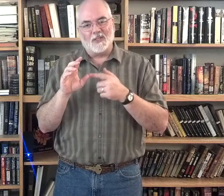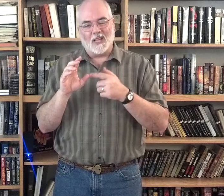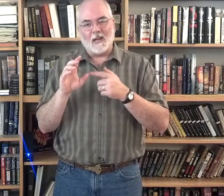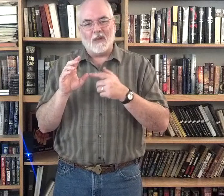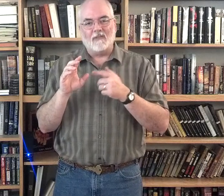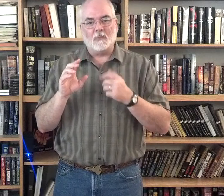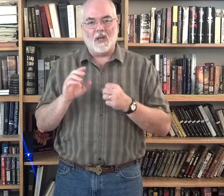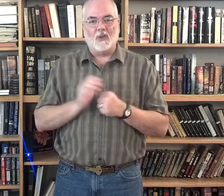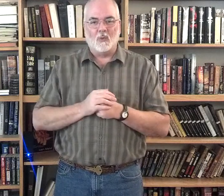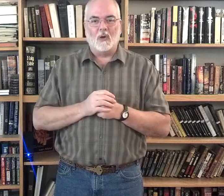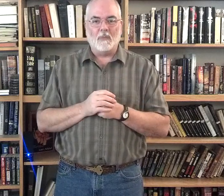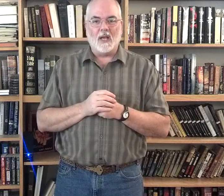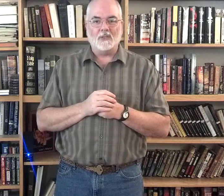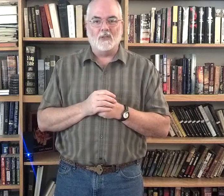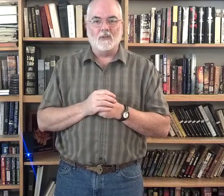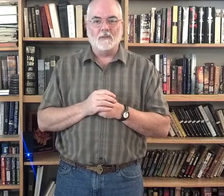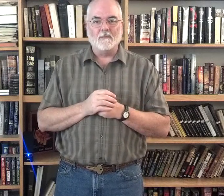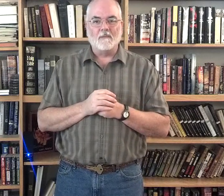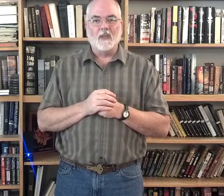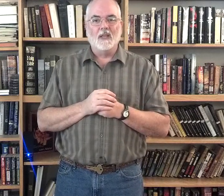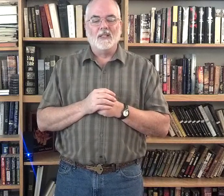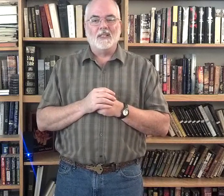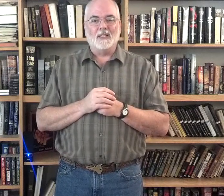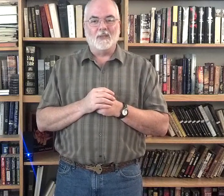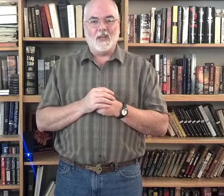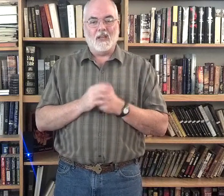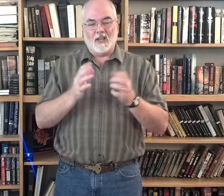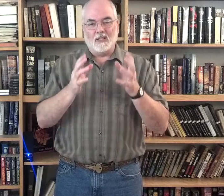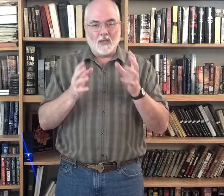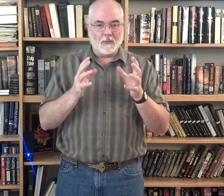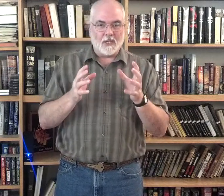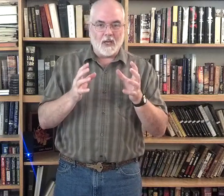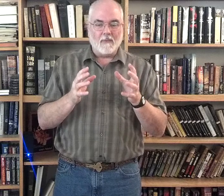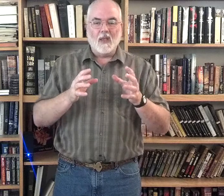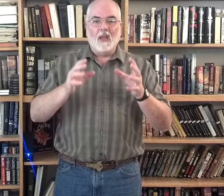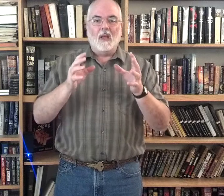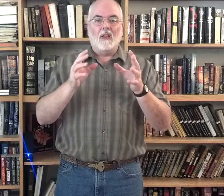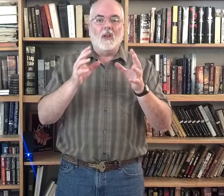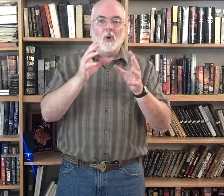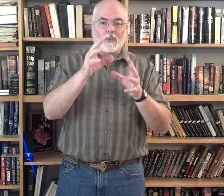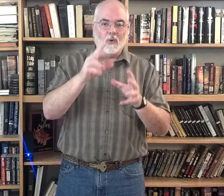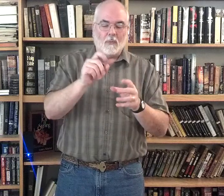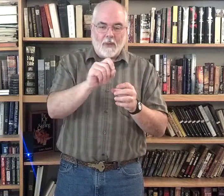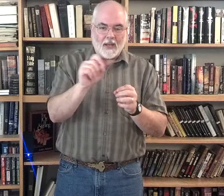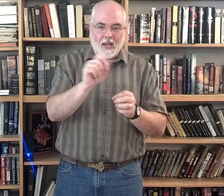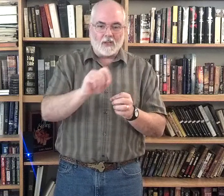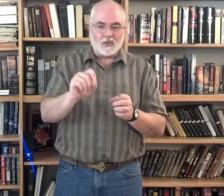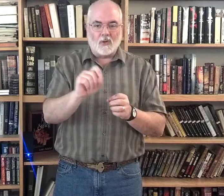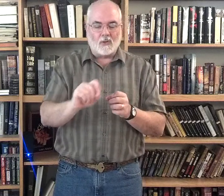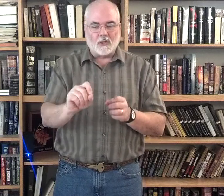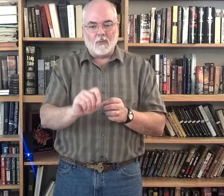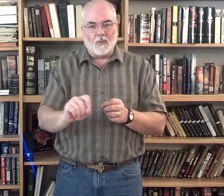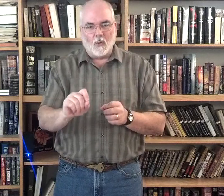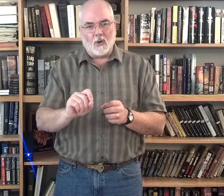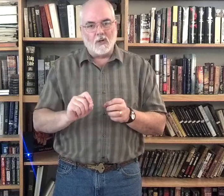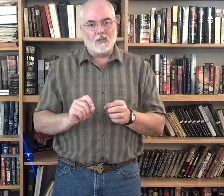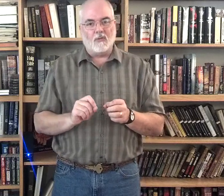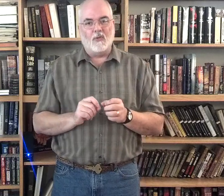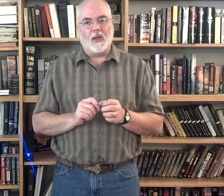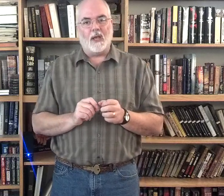time I've spelled the word Passover. Okay? You understand what I'm saying? Go through and pick out and circle some of the words that